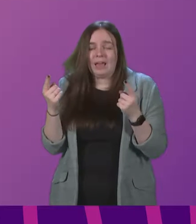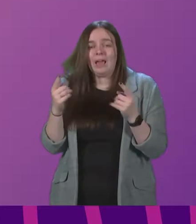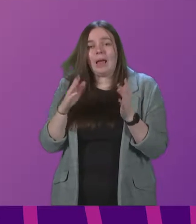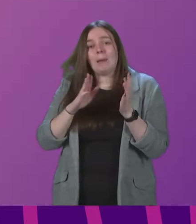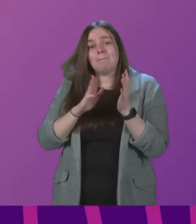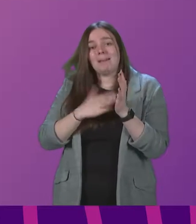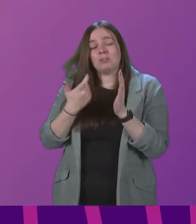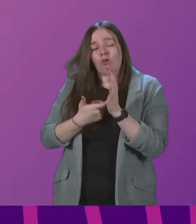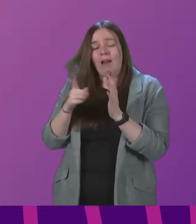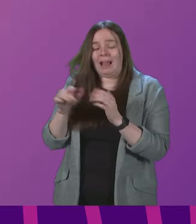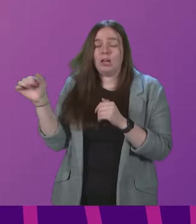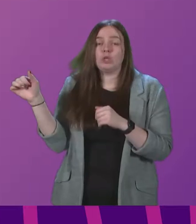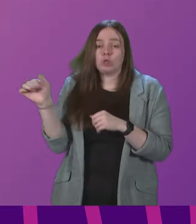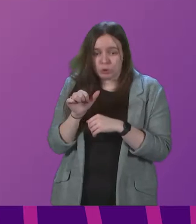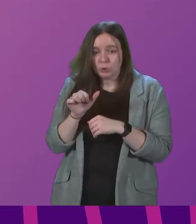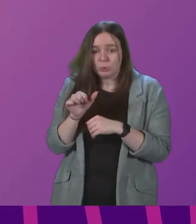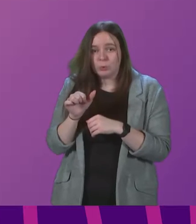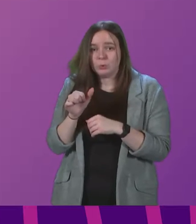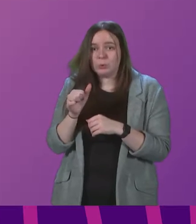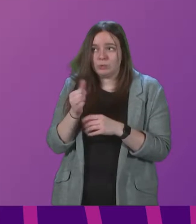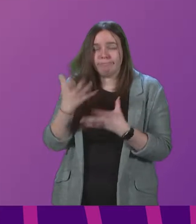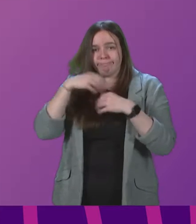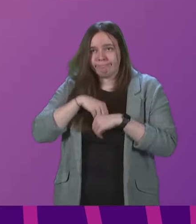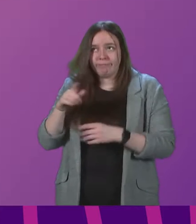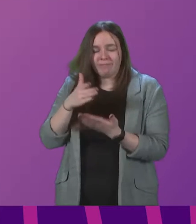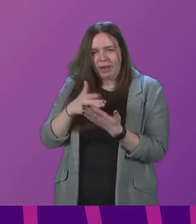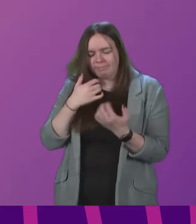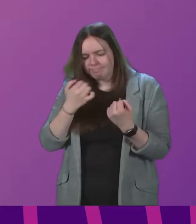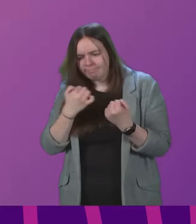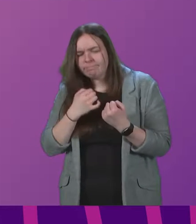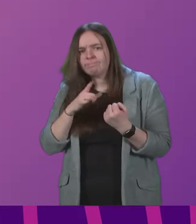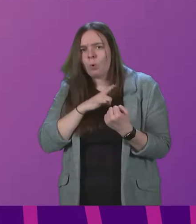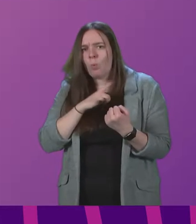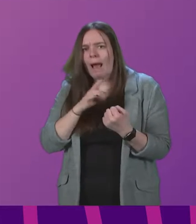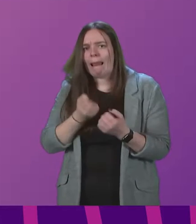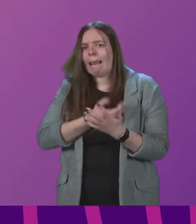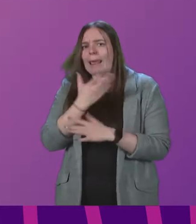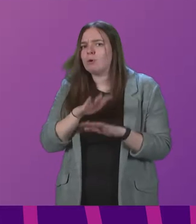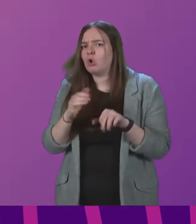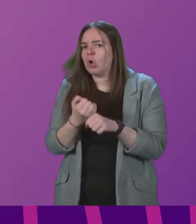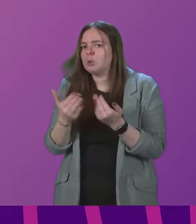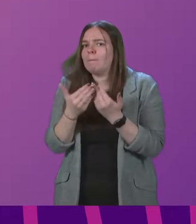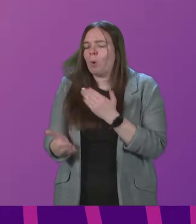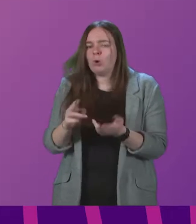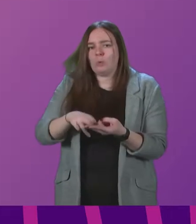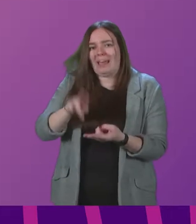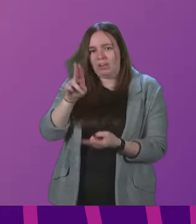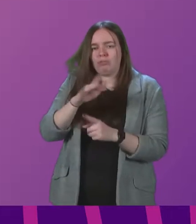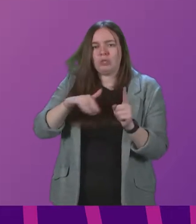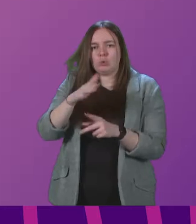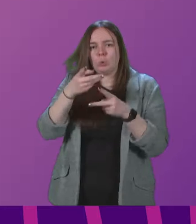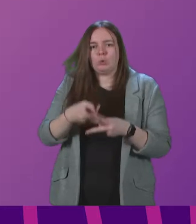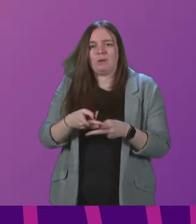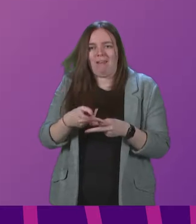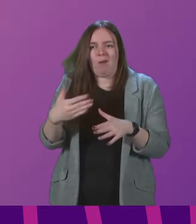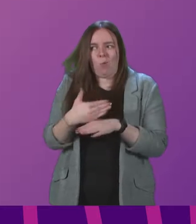Mr O'Reilly should take cognizance of that fact and ask himself why Labour didn't do more to increase the pay of social care